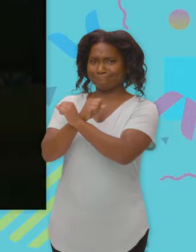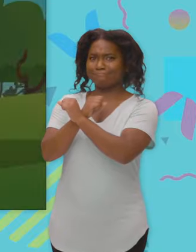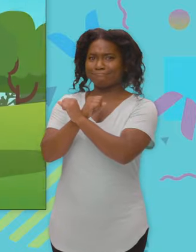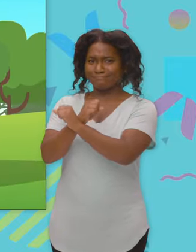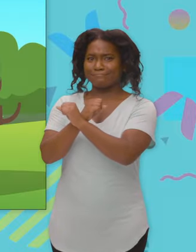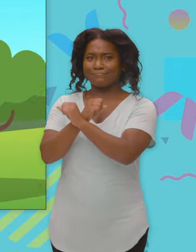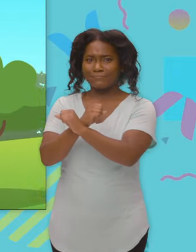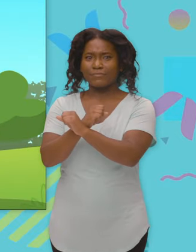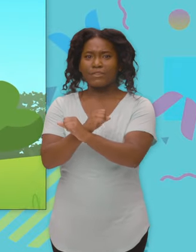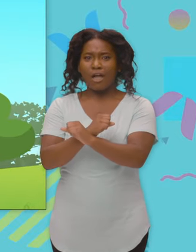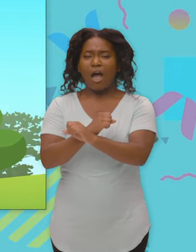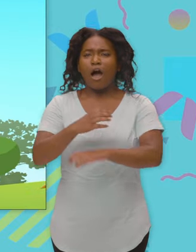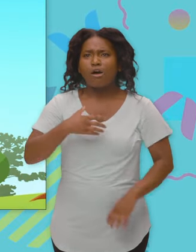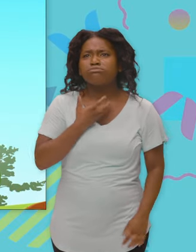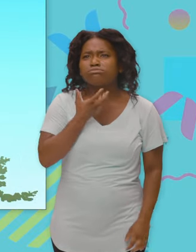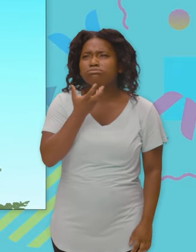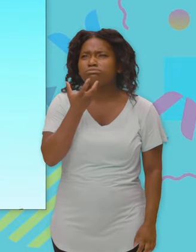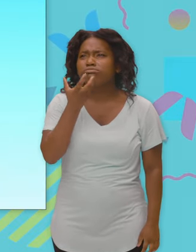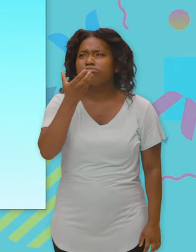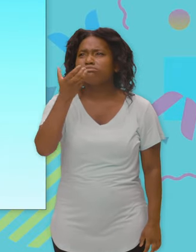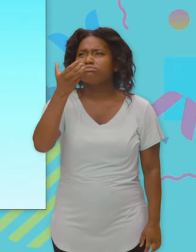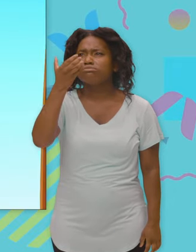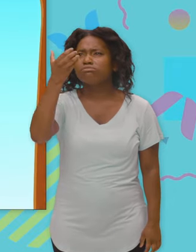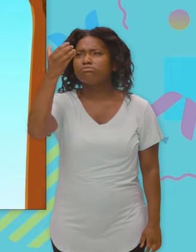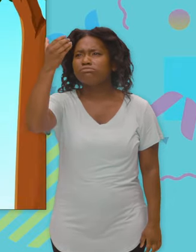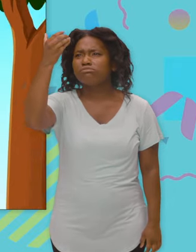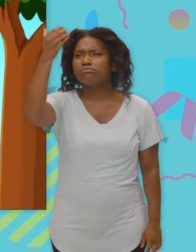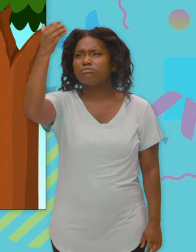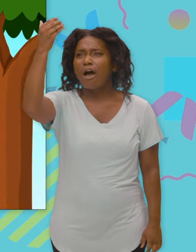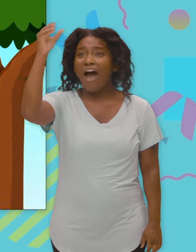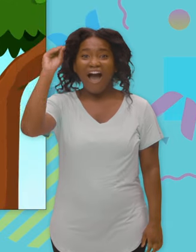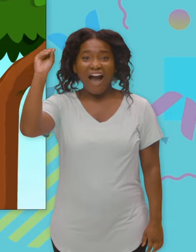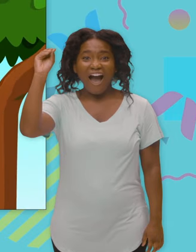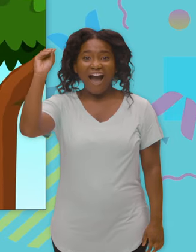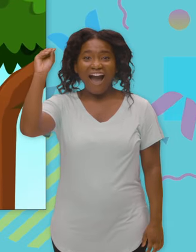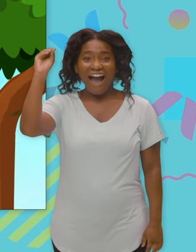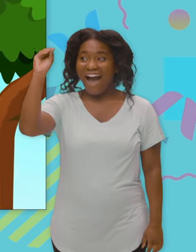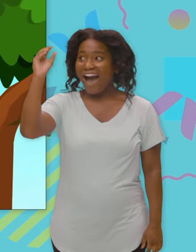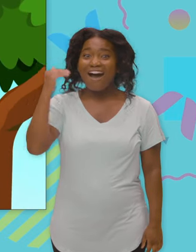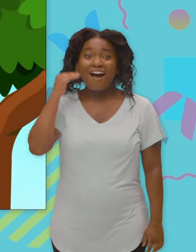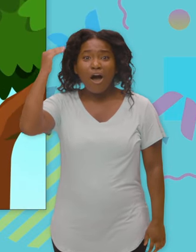The Brachiosaurus had a really long neck, and at the end was a nitty-nitty head.